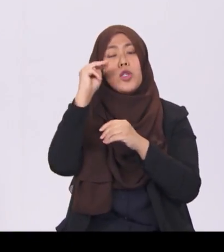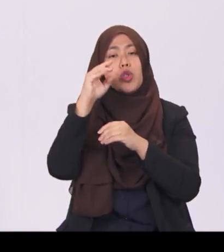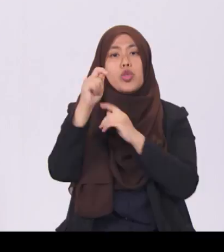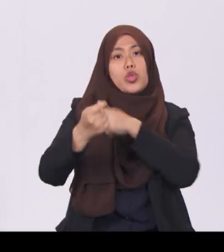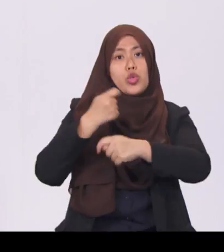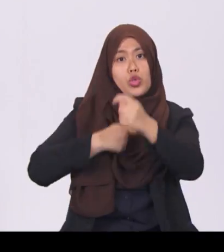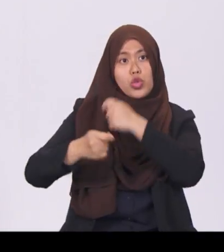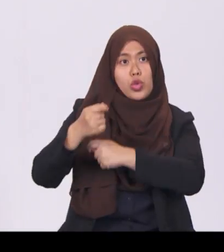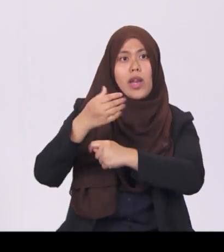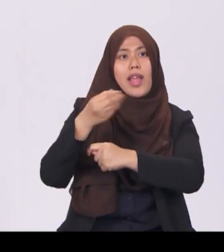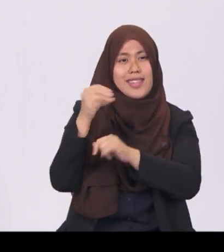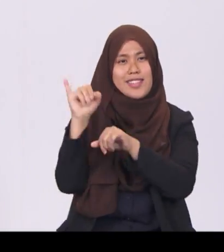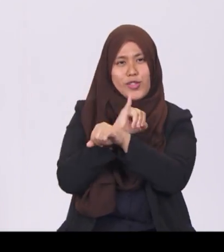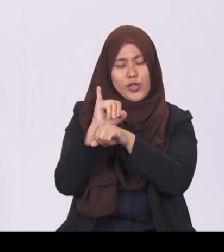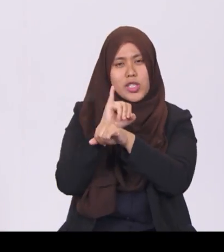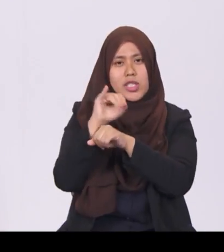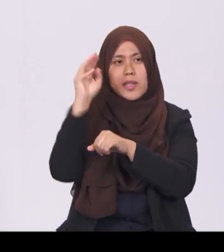will share more details at a later date.